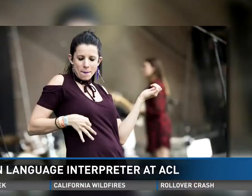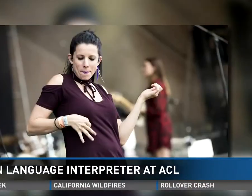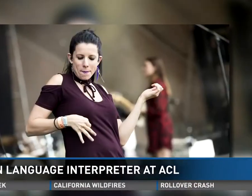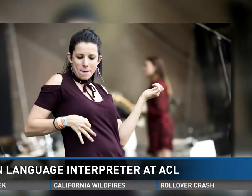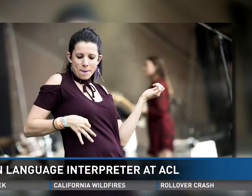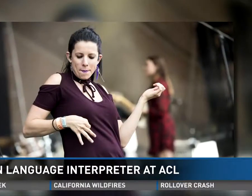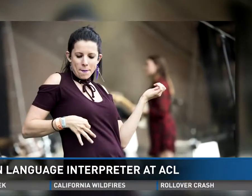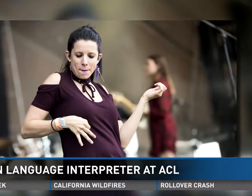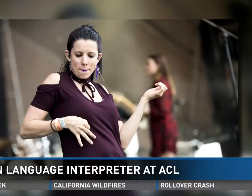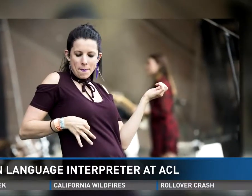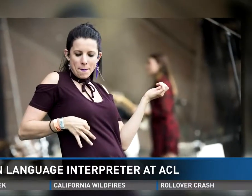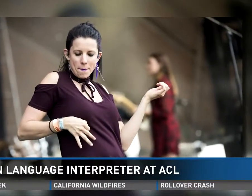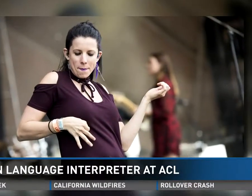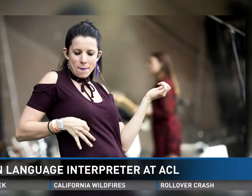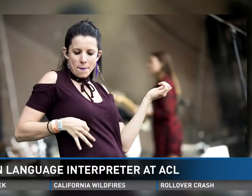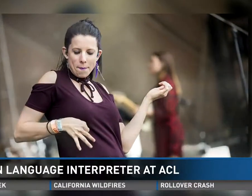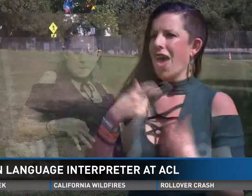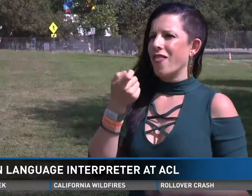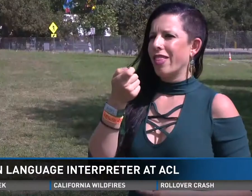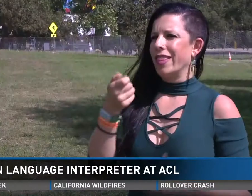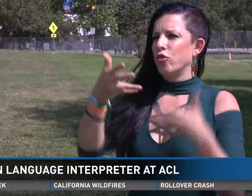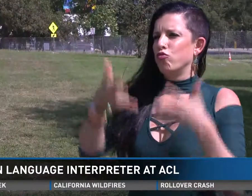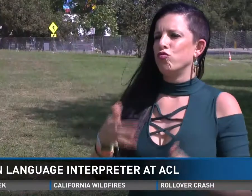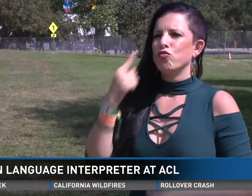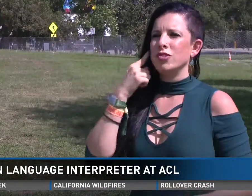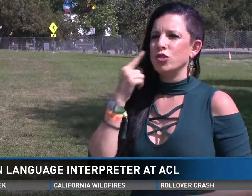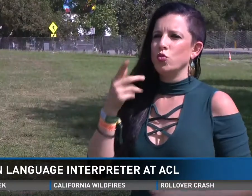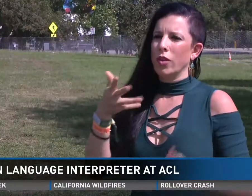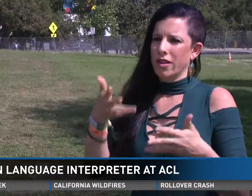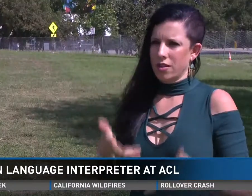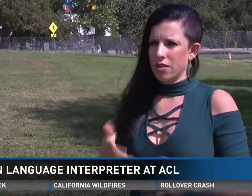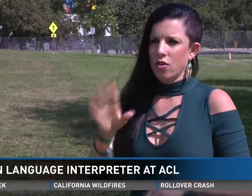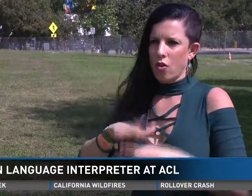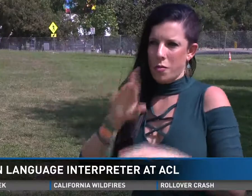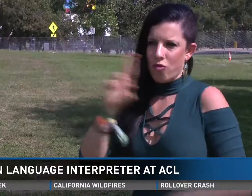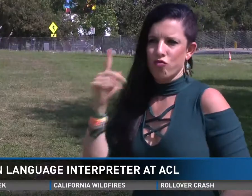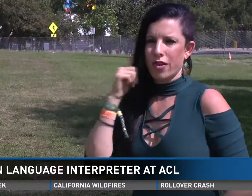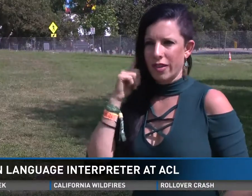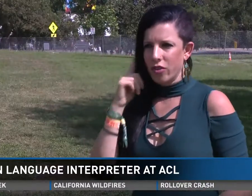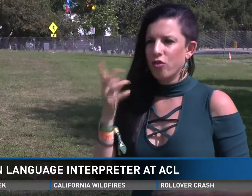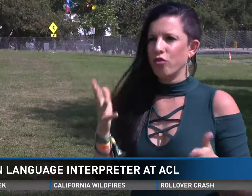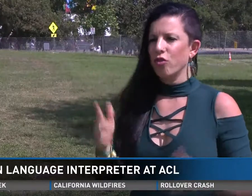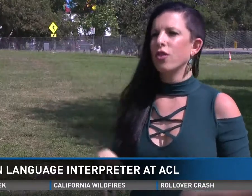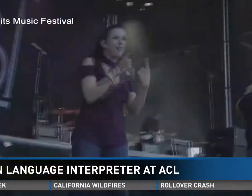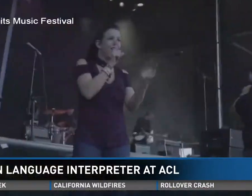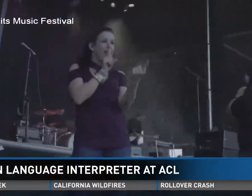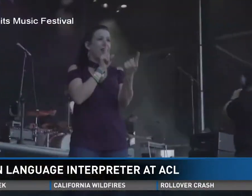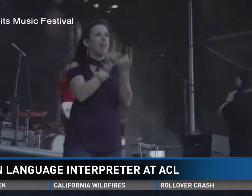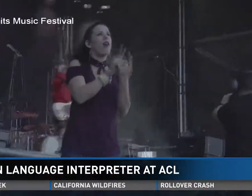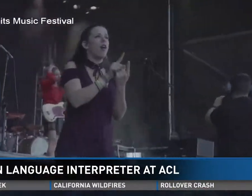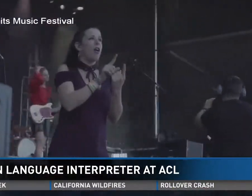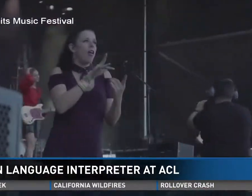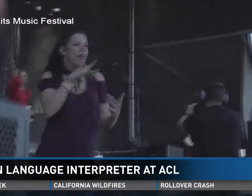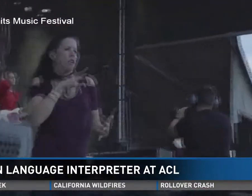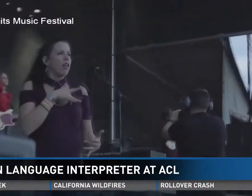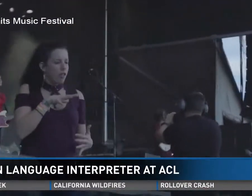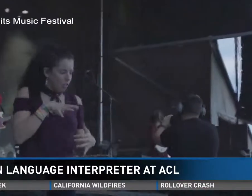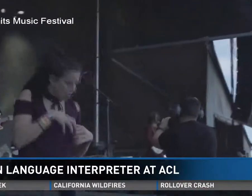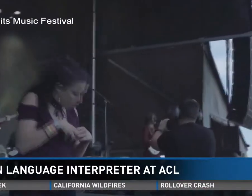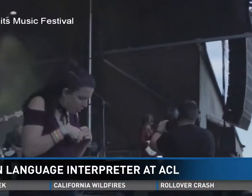reality because she is deaf. So I have residual hearing on my right ear. Jo's turned that small bit of sound she